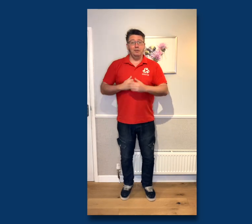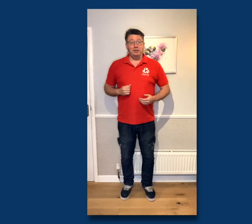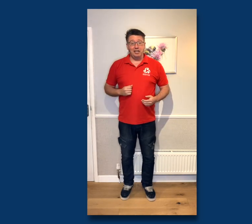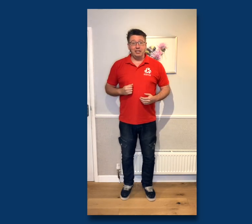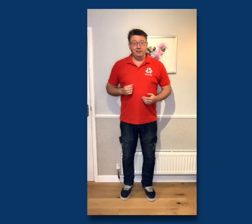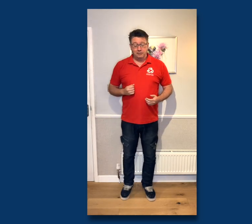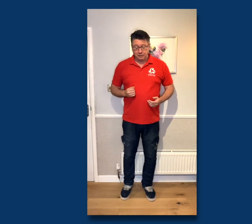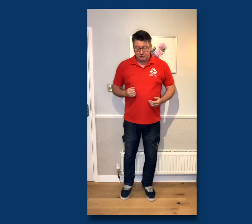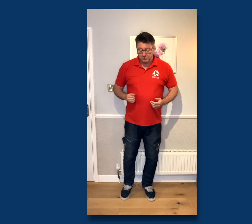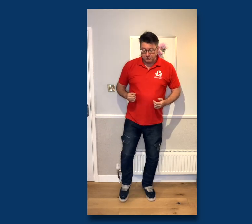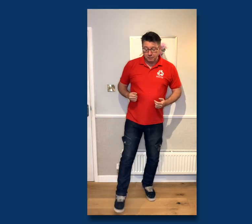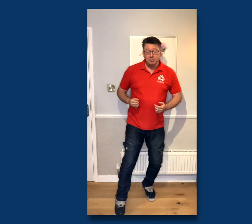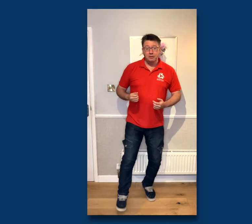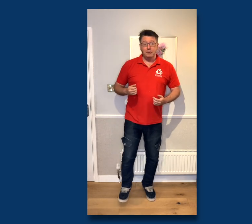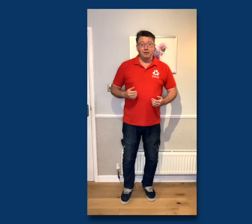Maybe change hands